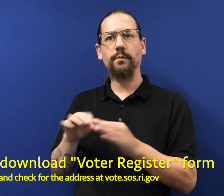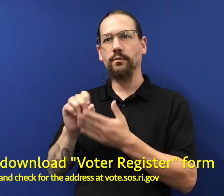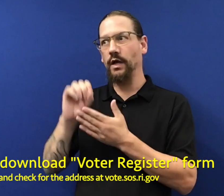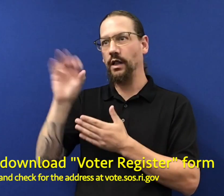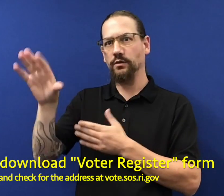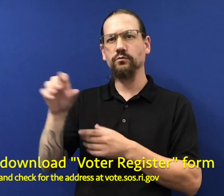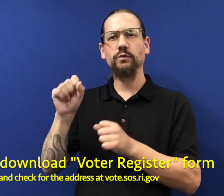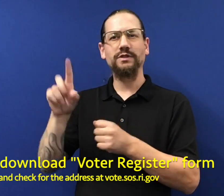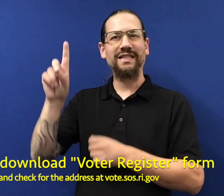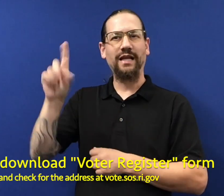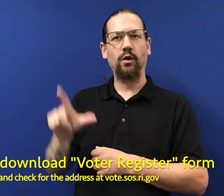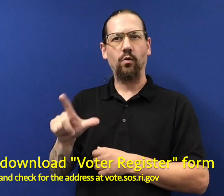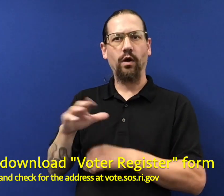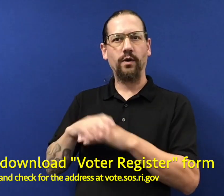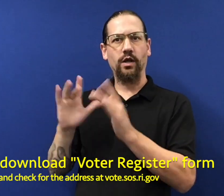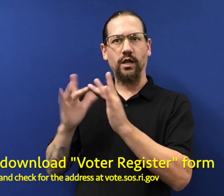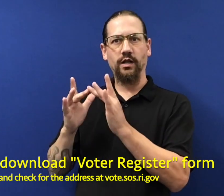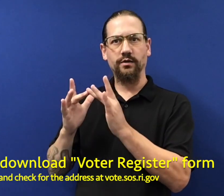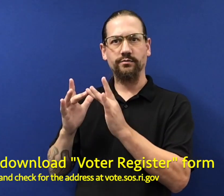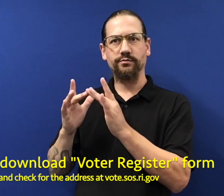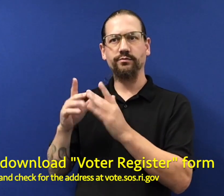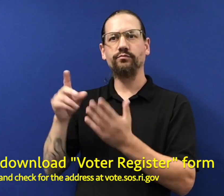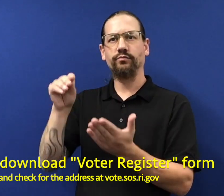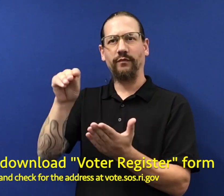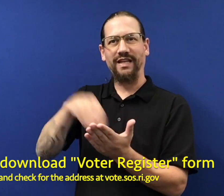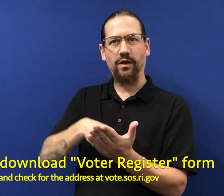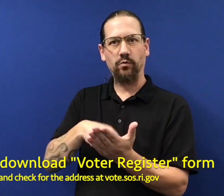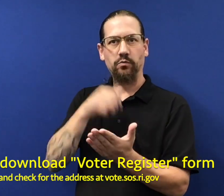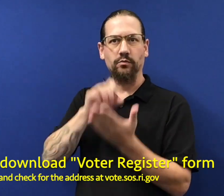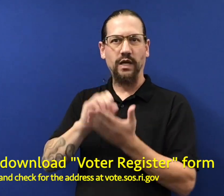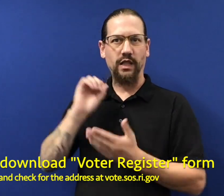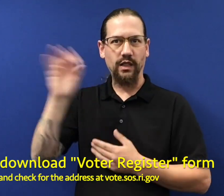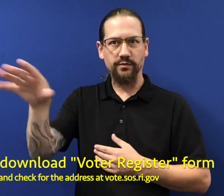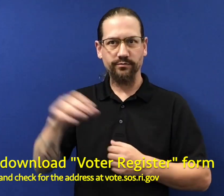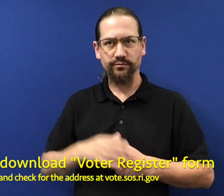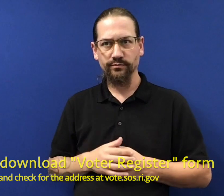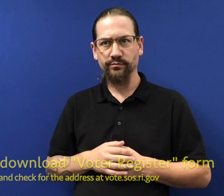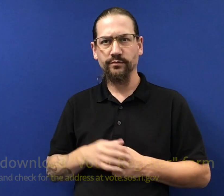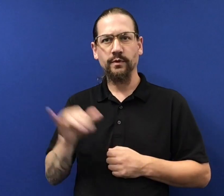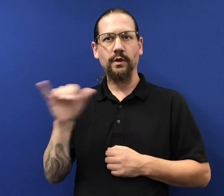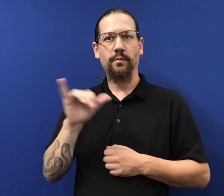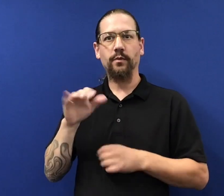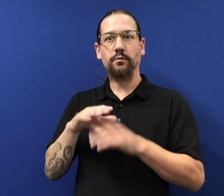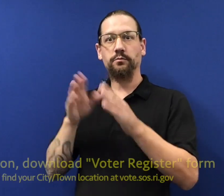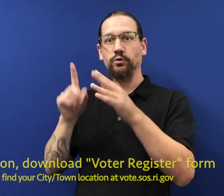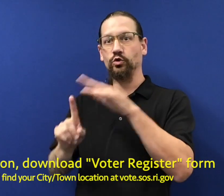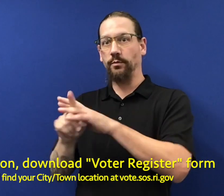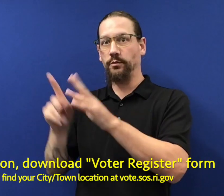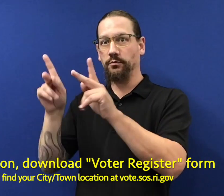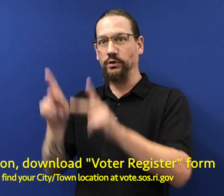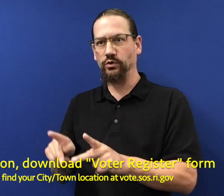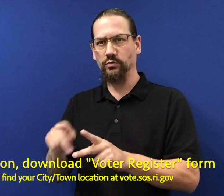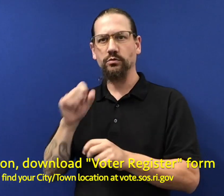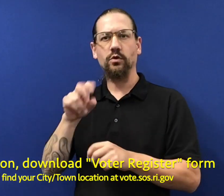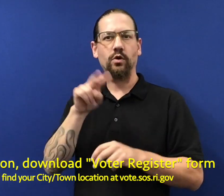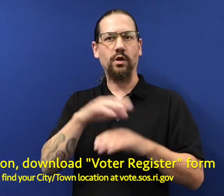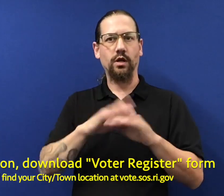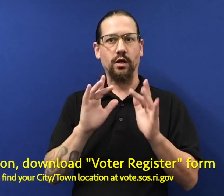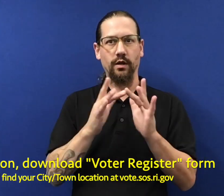The registration form that can be mailed in can be downloaded. You can fill it out manually and then mail it in, or you can show